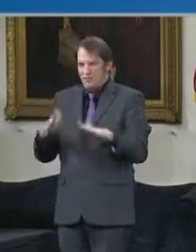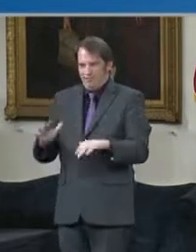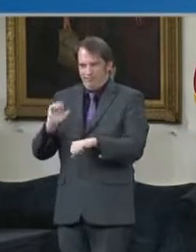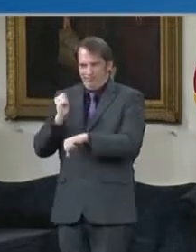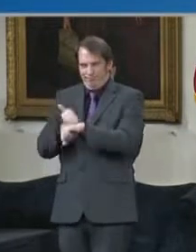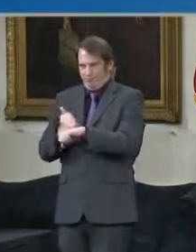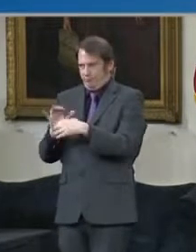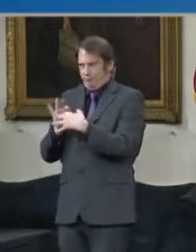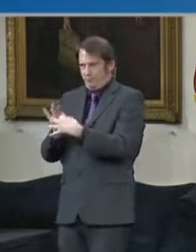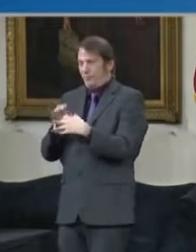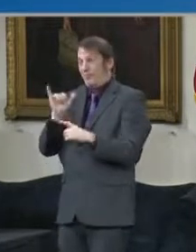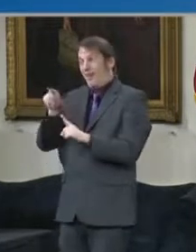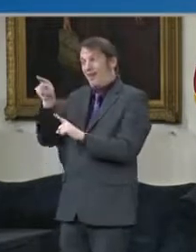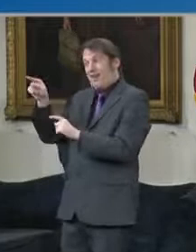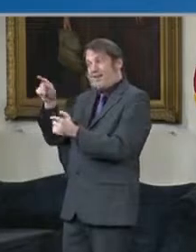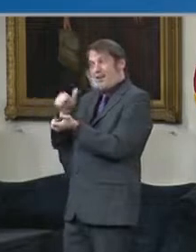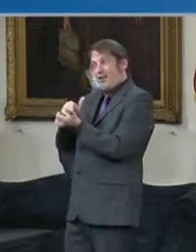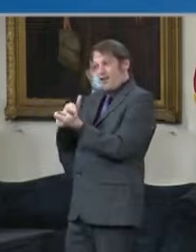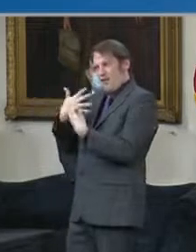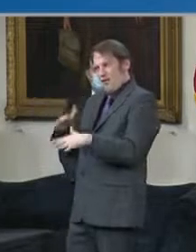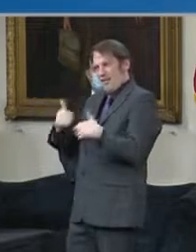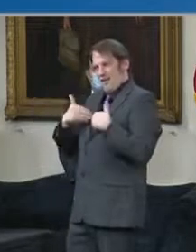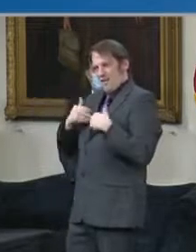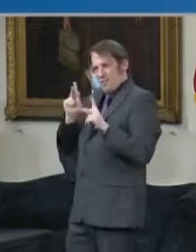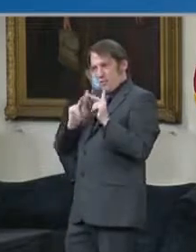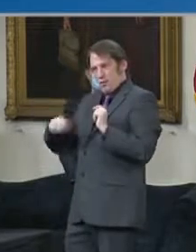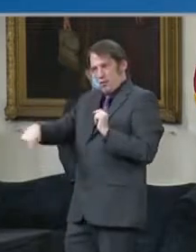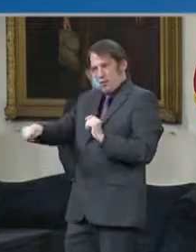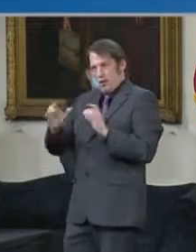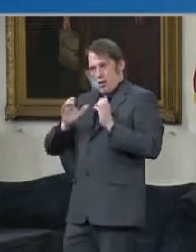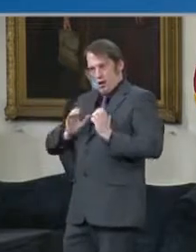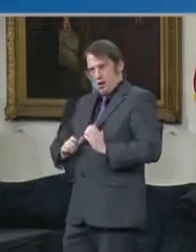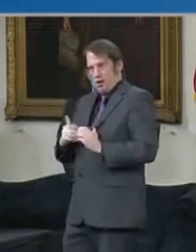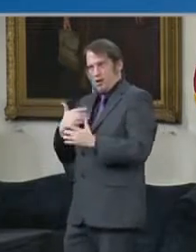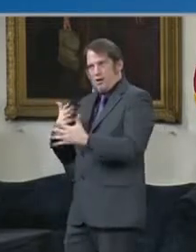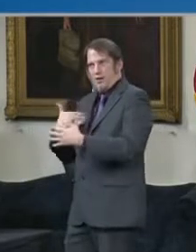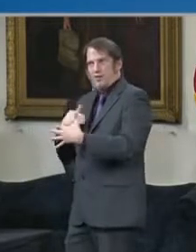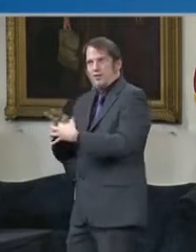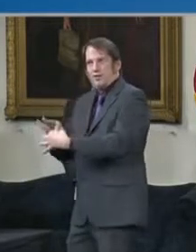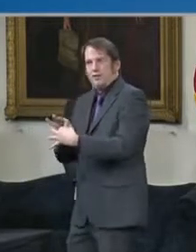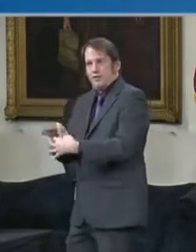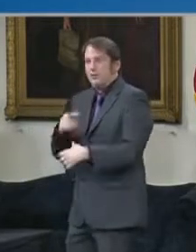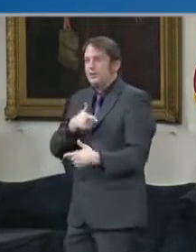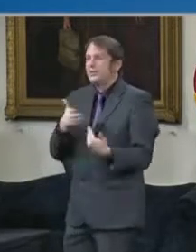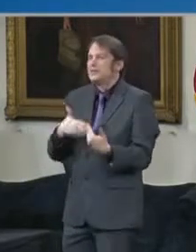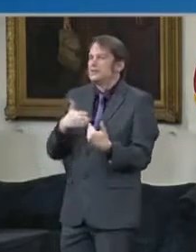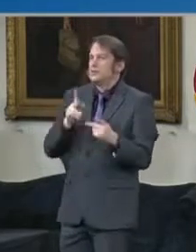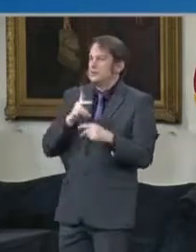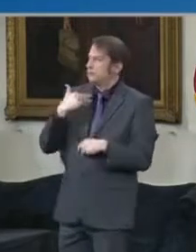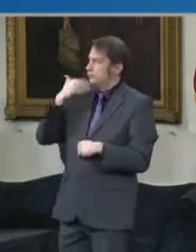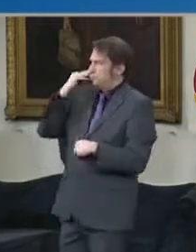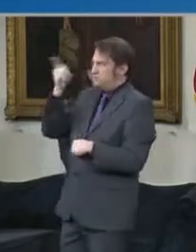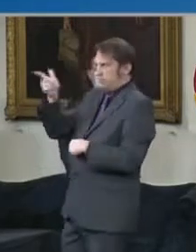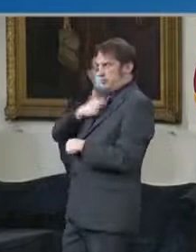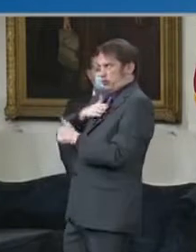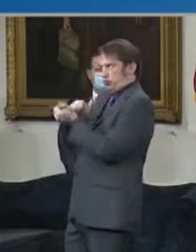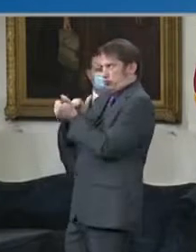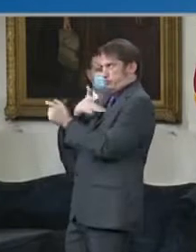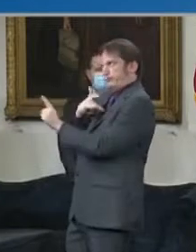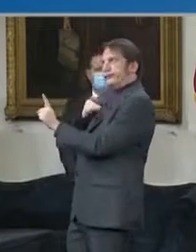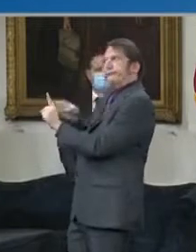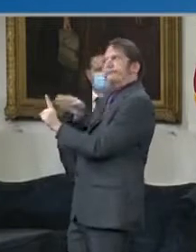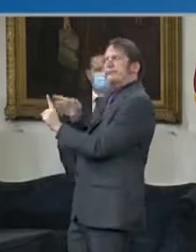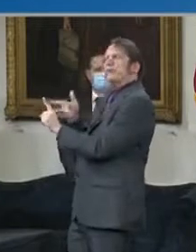allows Marylanders to receive information information from knowledgeable sources, but also the ability to dialogue directly with their